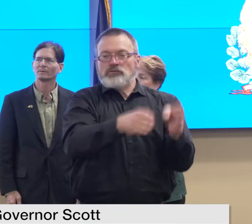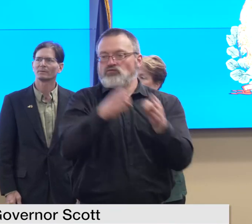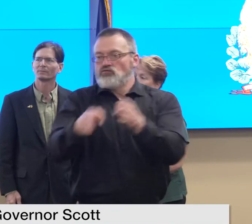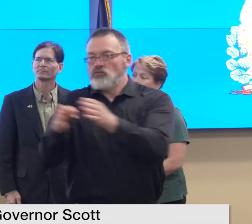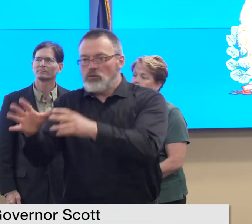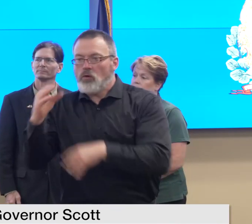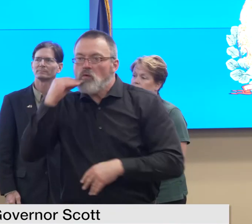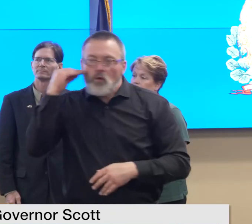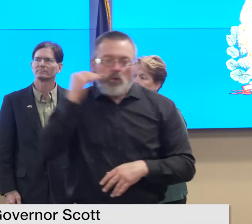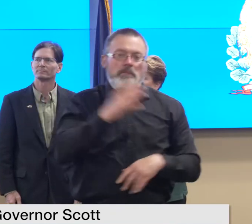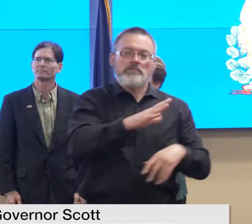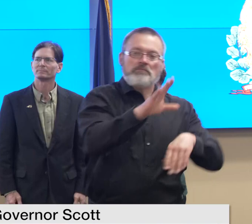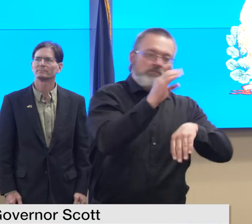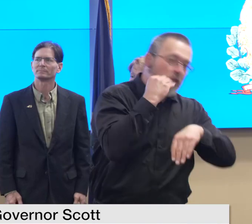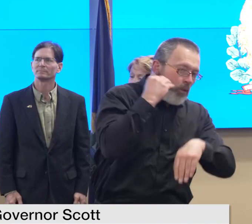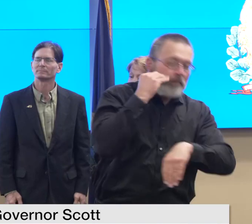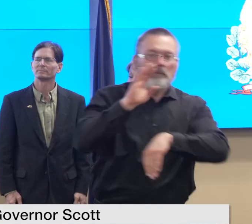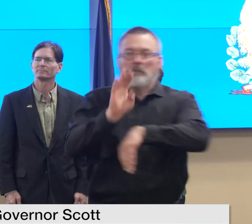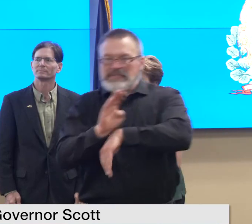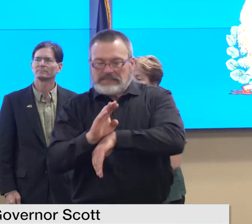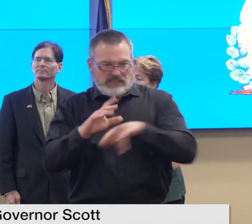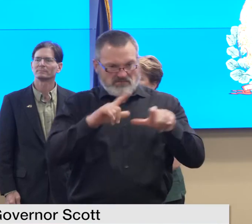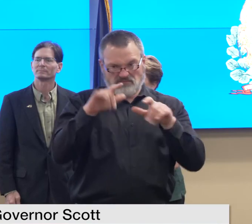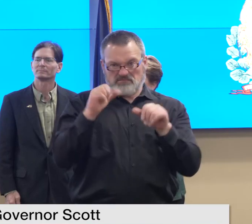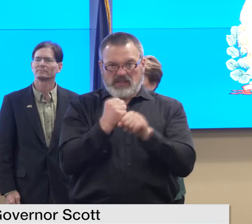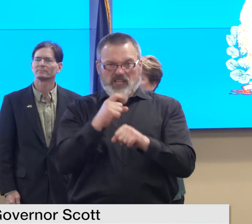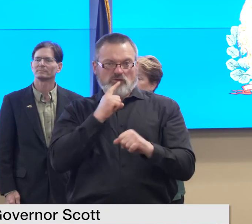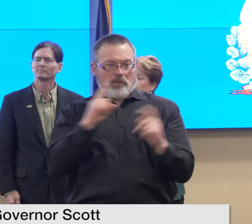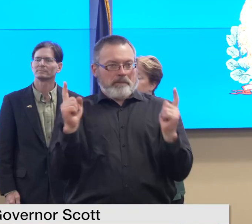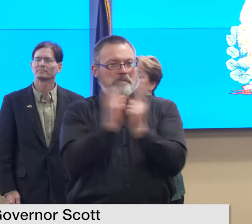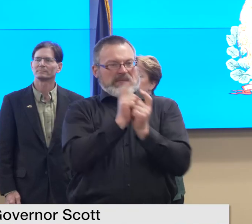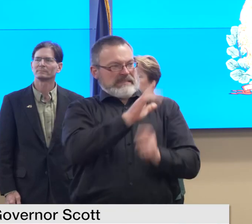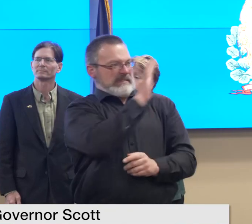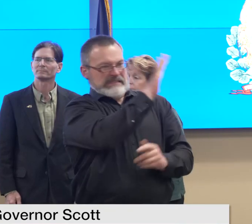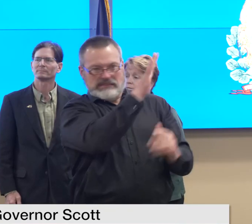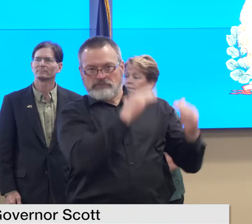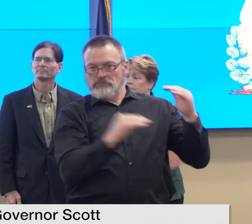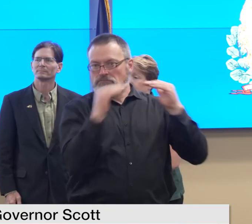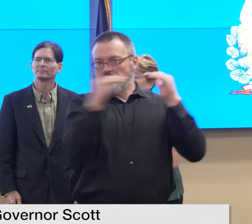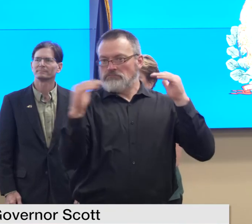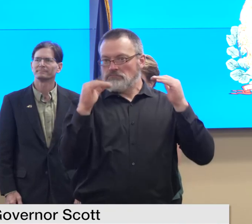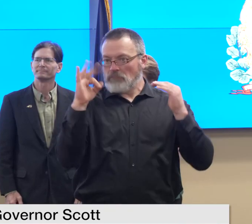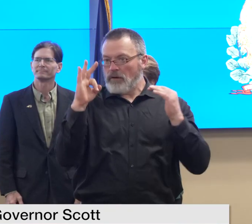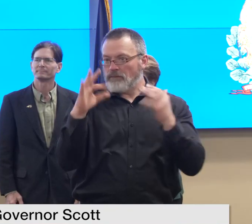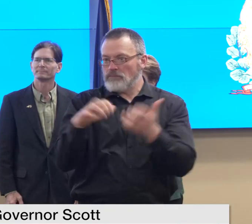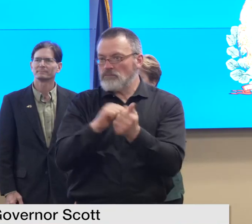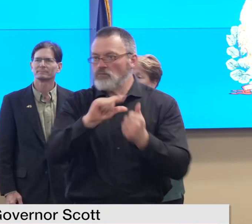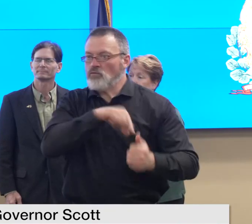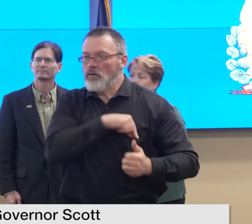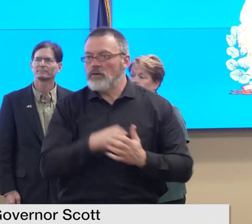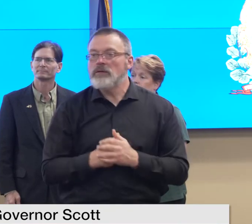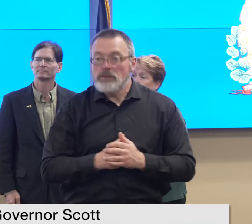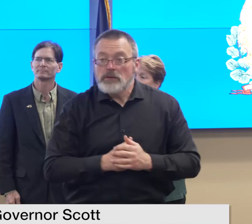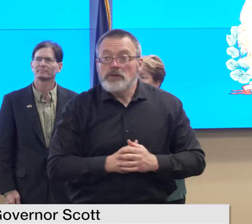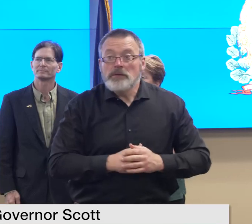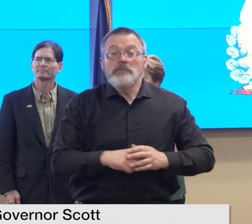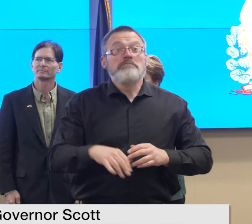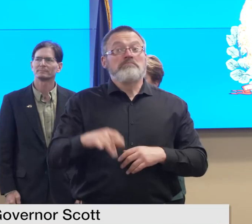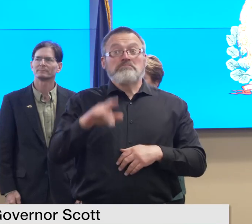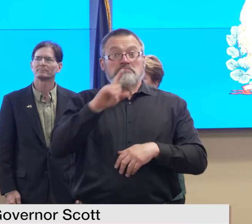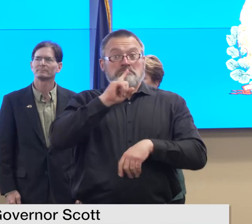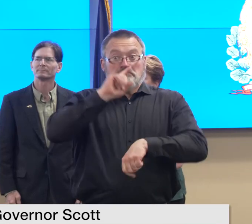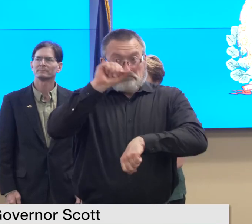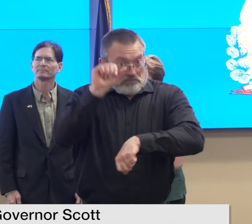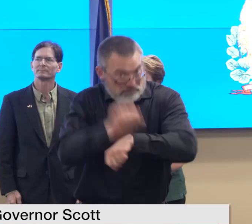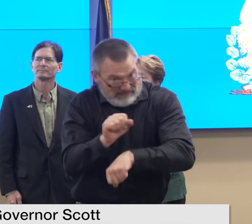for individual assistance if they determine we meet the threshold for a major disaster declaration